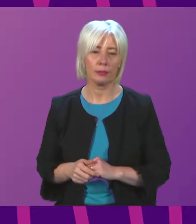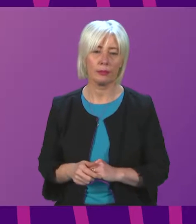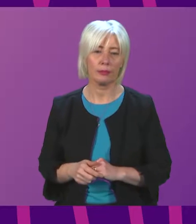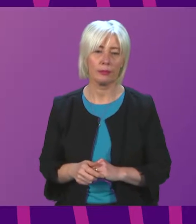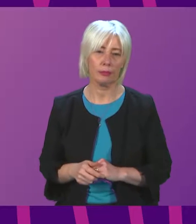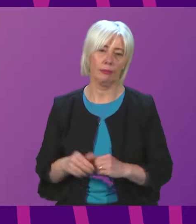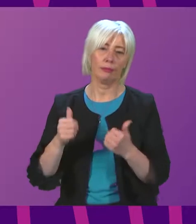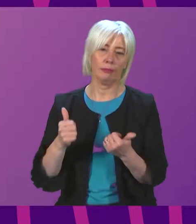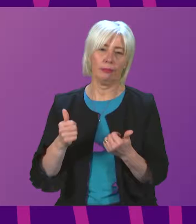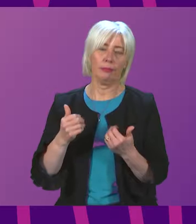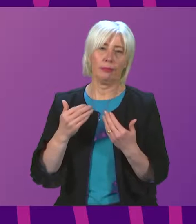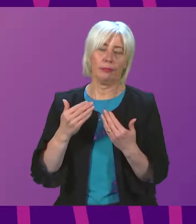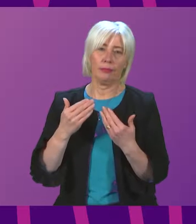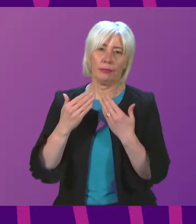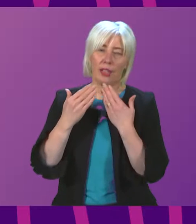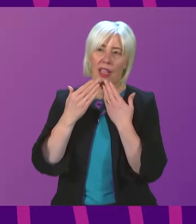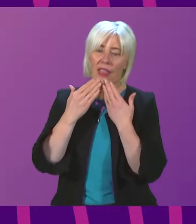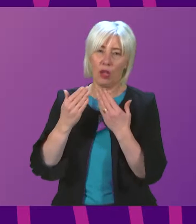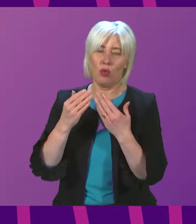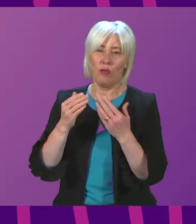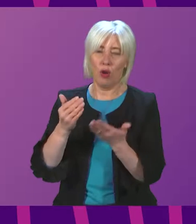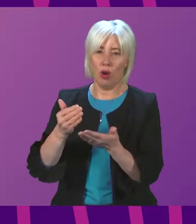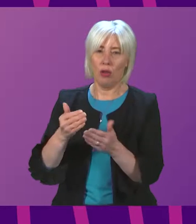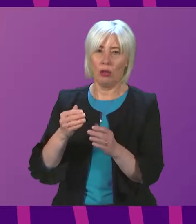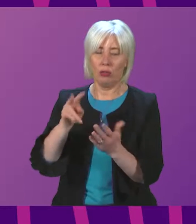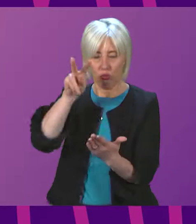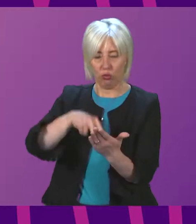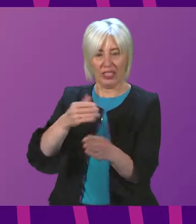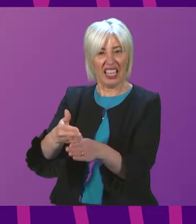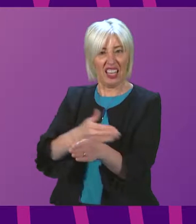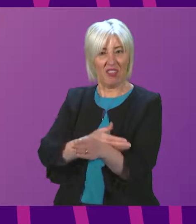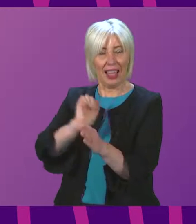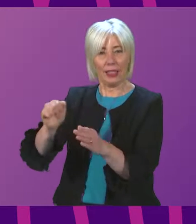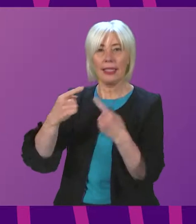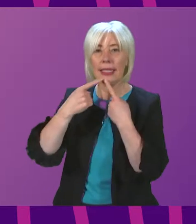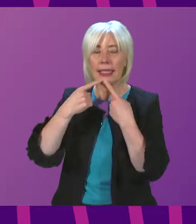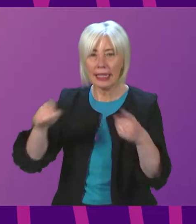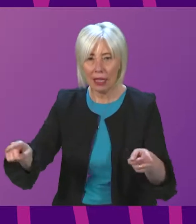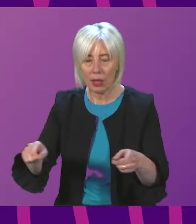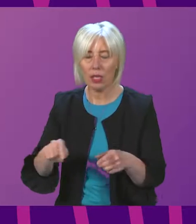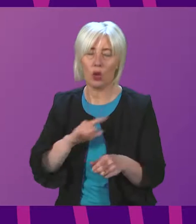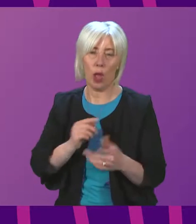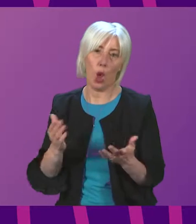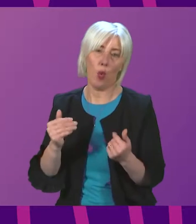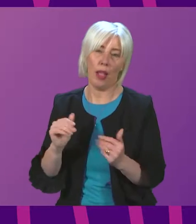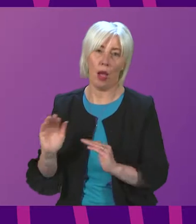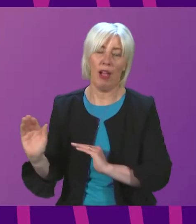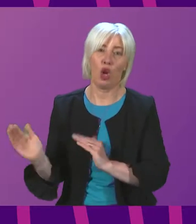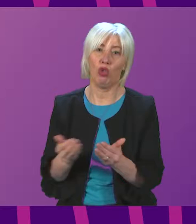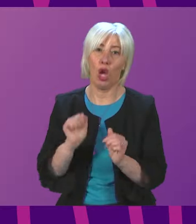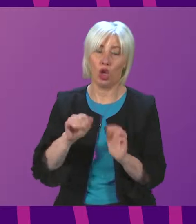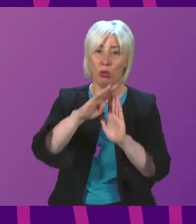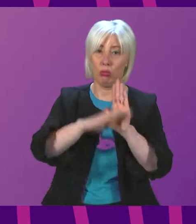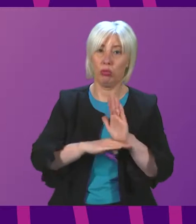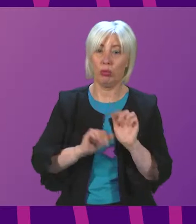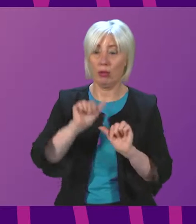I thank the Cabinet Secretary for advance sight of her statement and I welcome the introduction of these regulations next month. Everyone